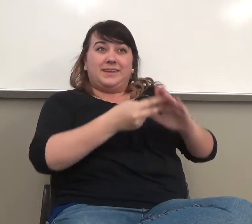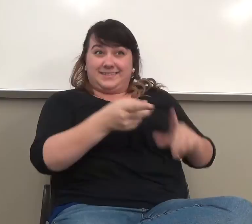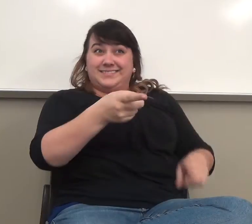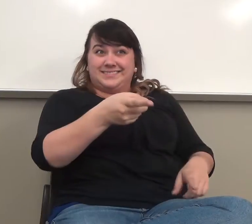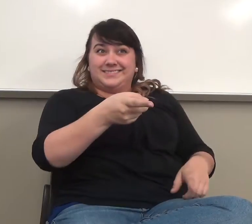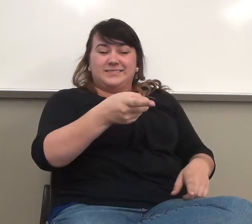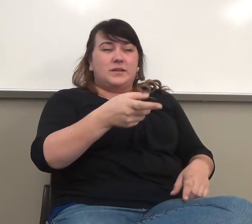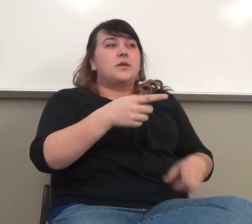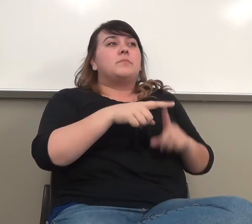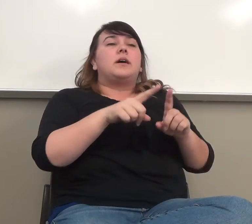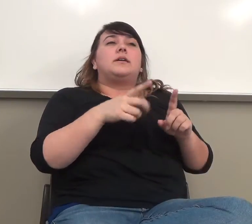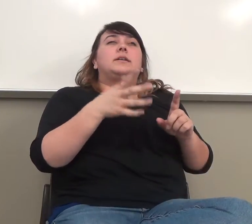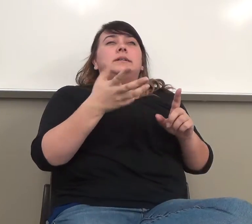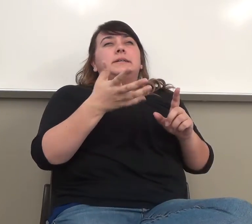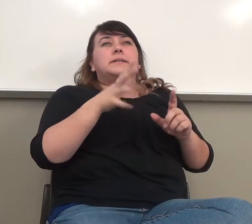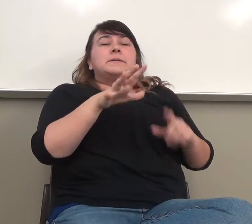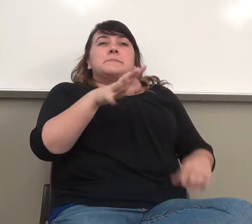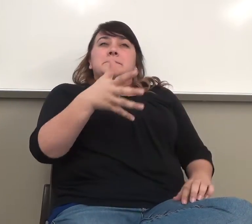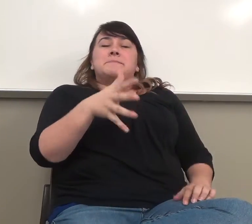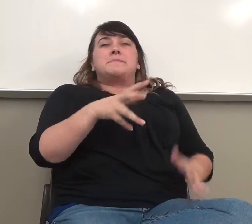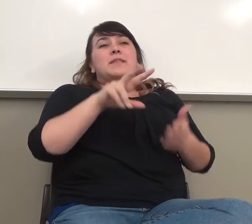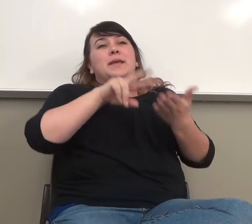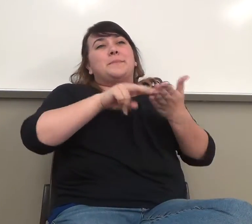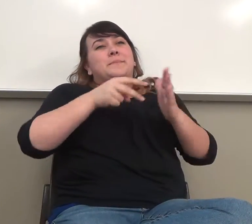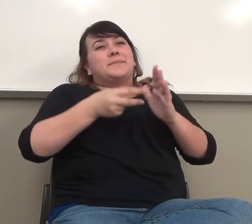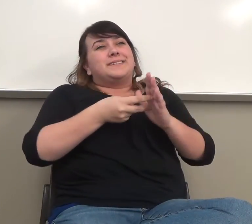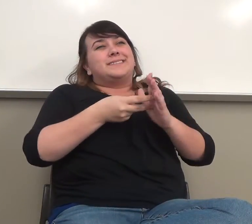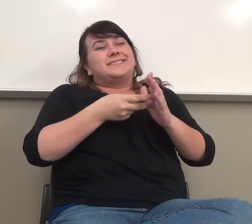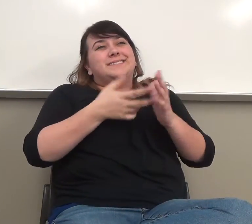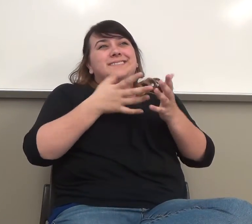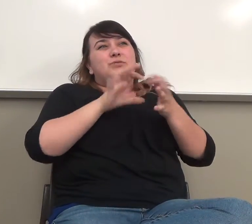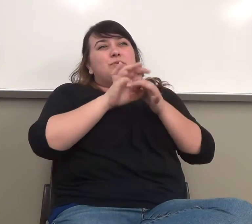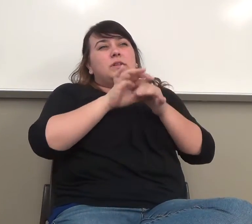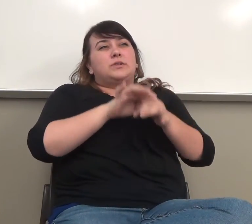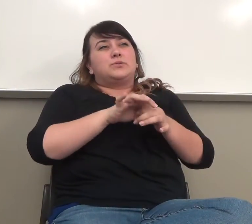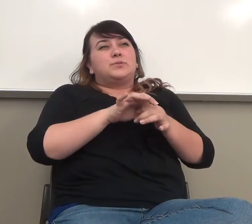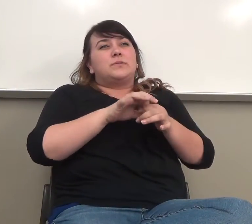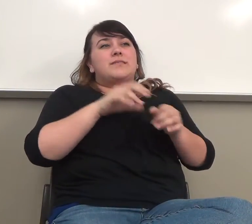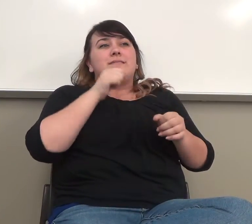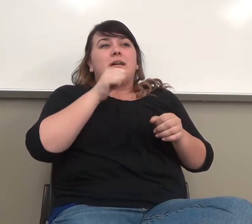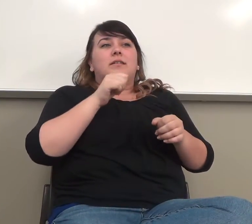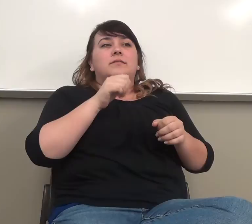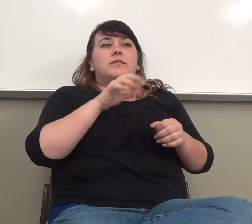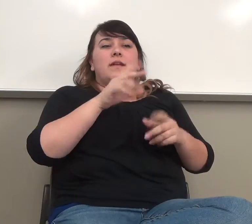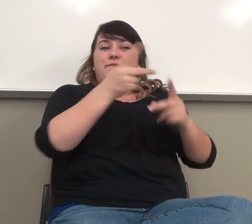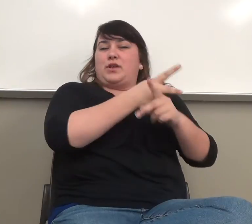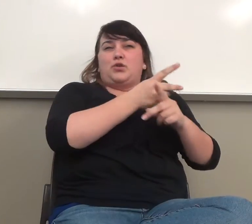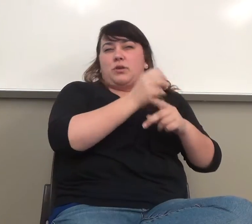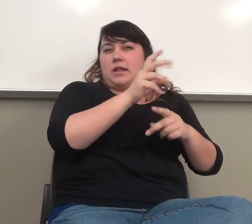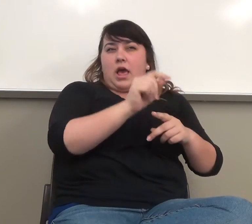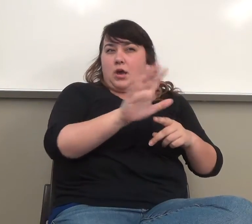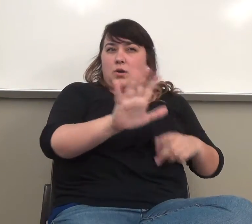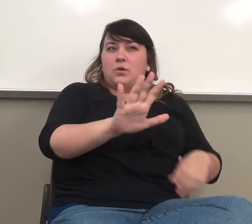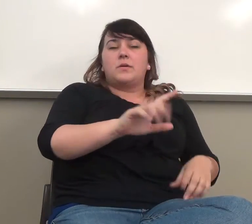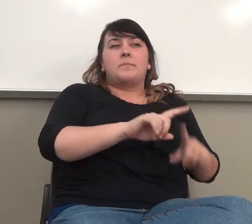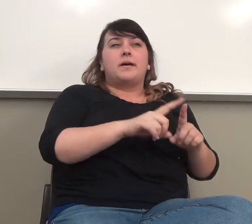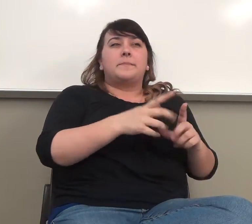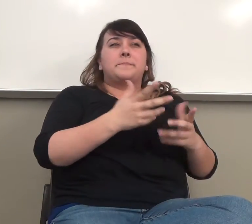In a sense, it has to do with not so much figure it out in the sense of understand